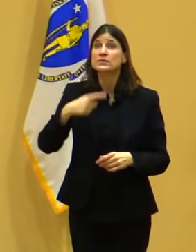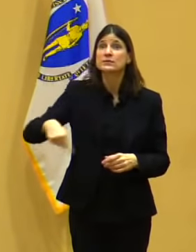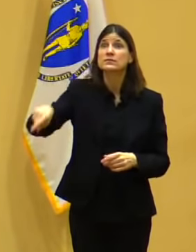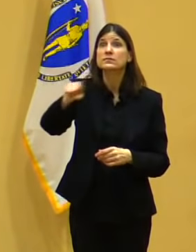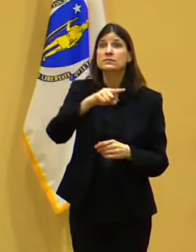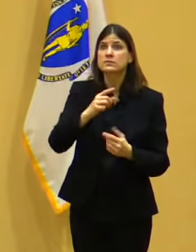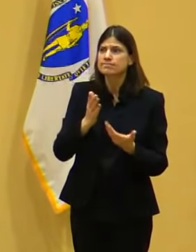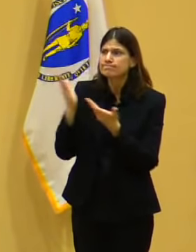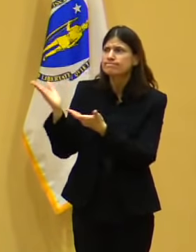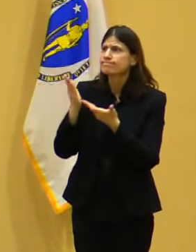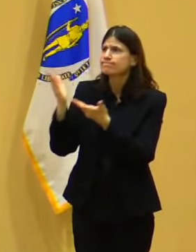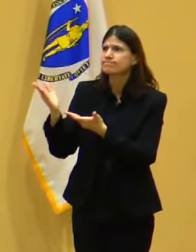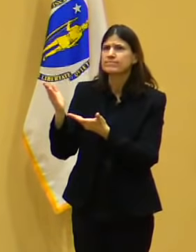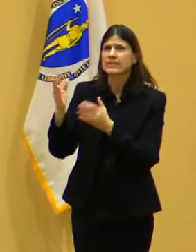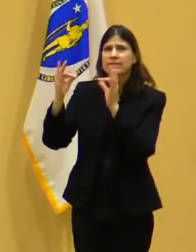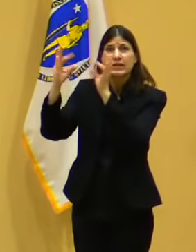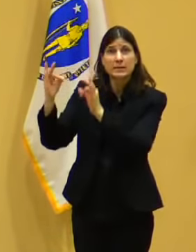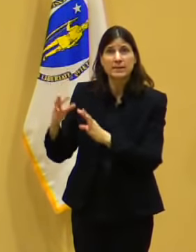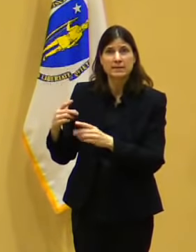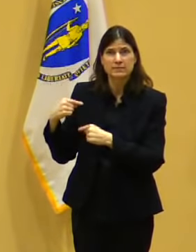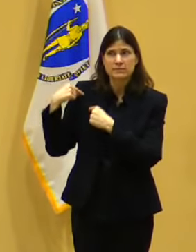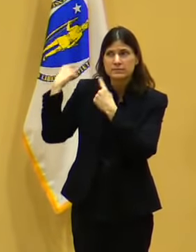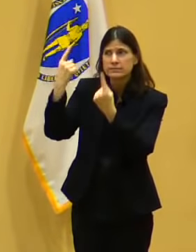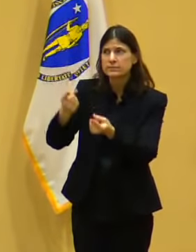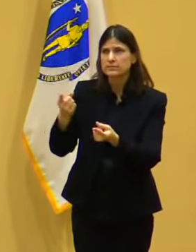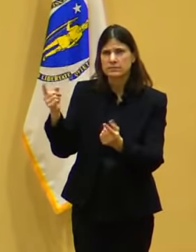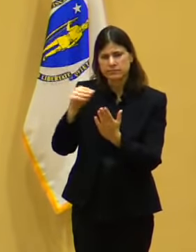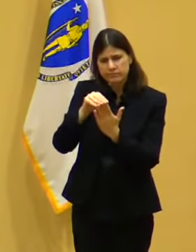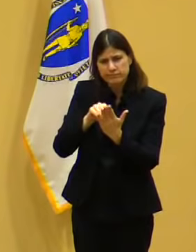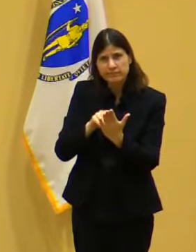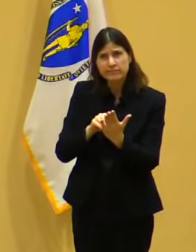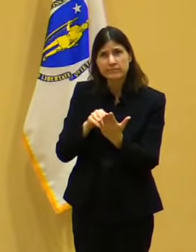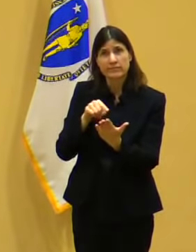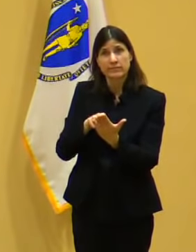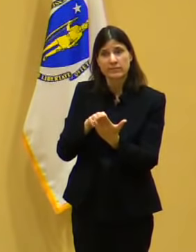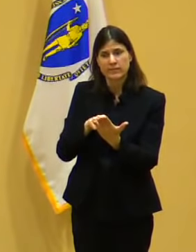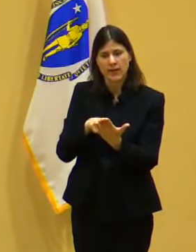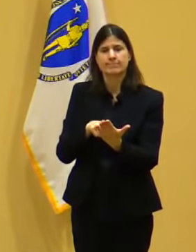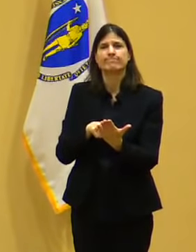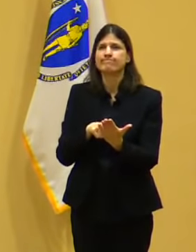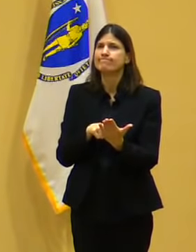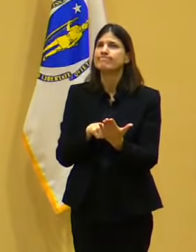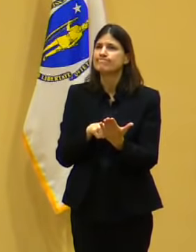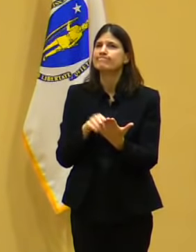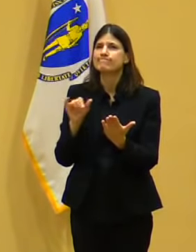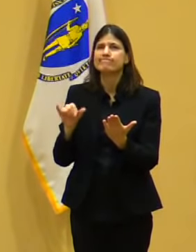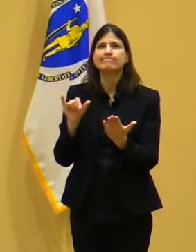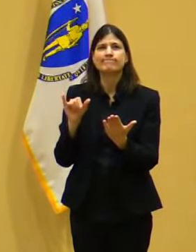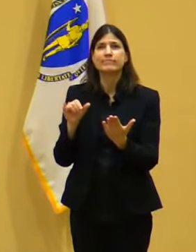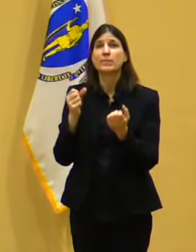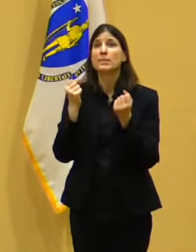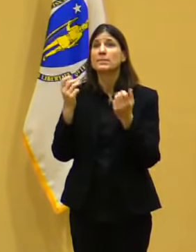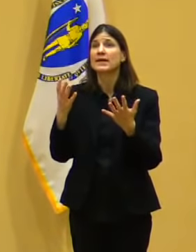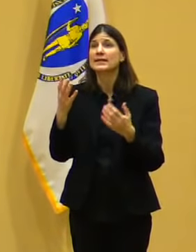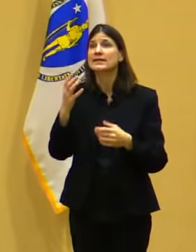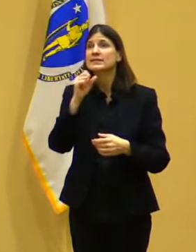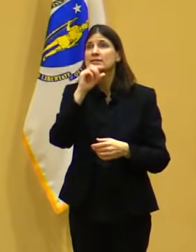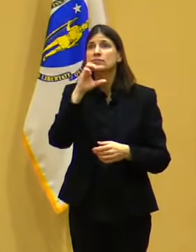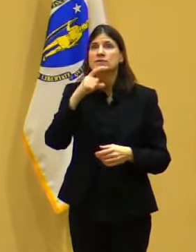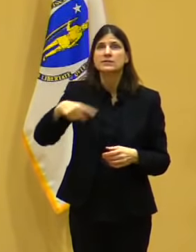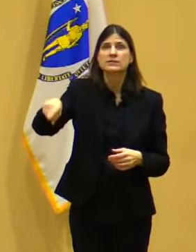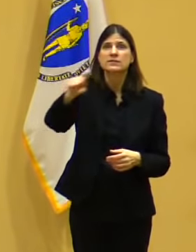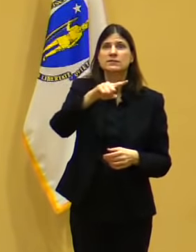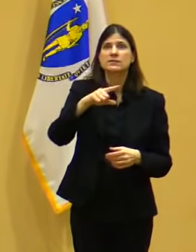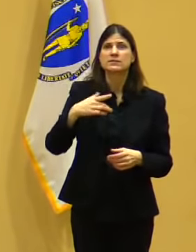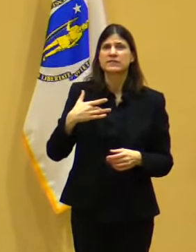don't want to put the burden, if you want to call it that, on a family member, companion,